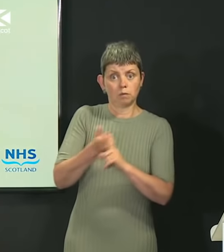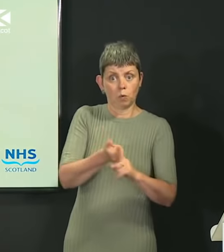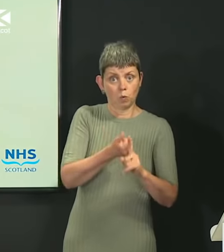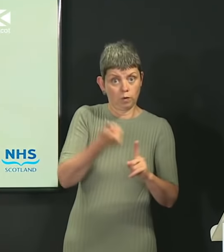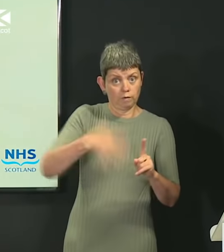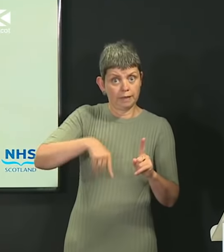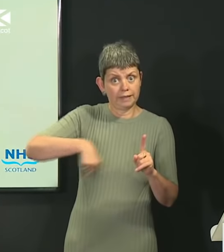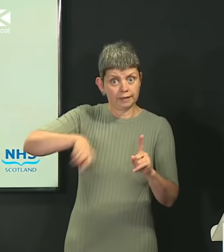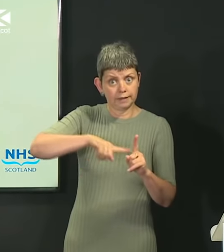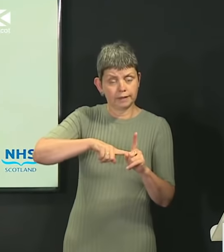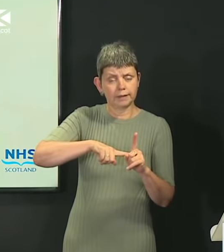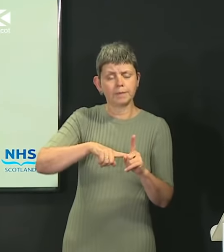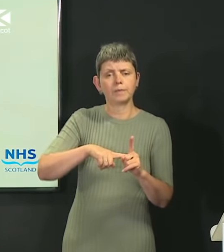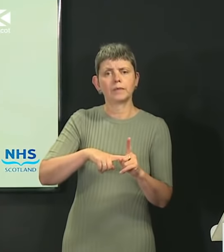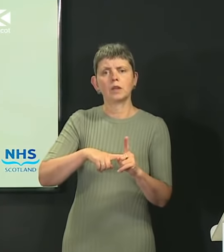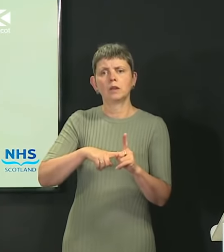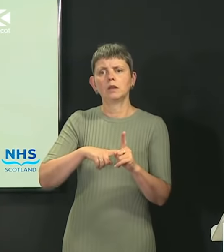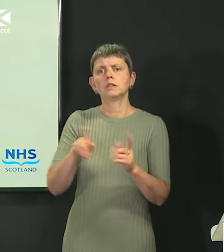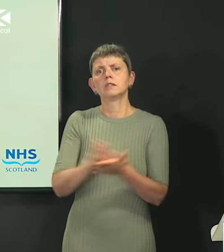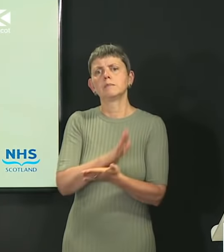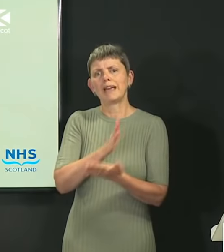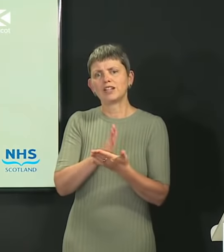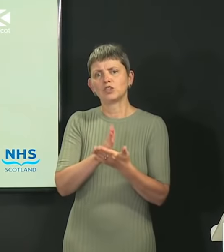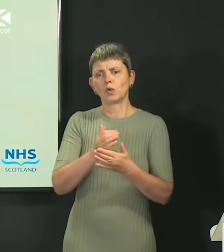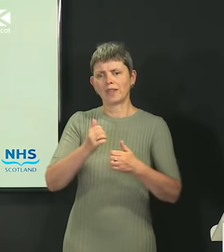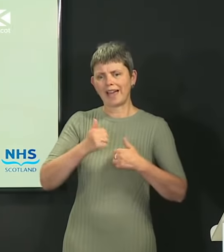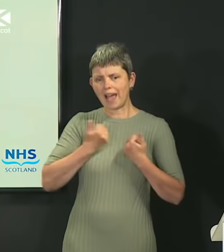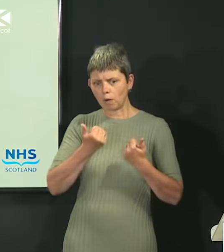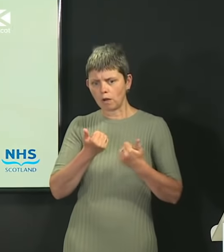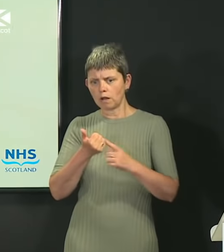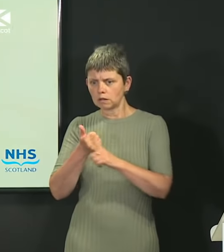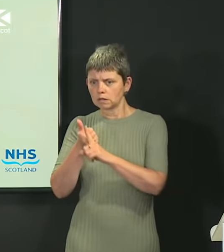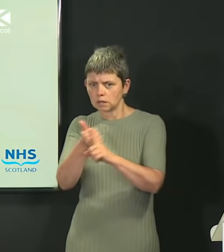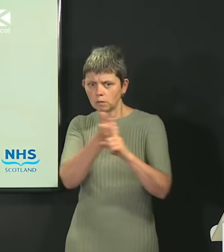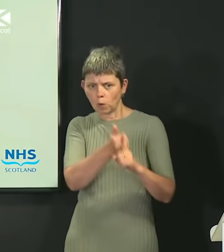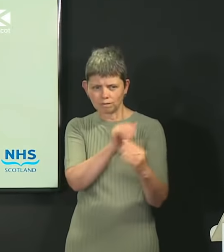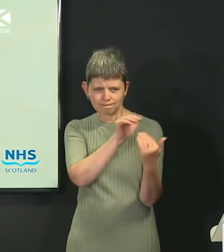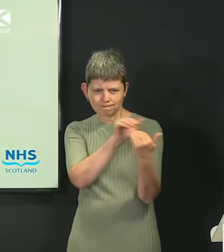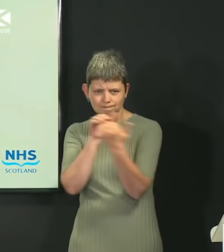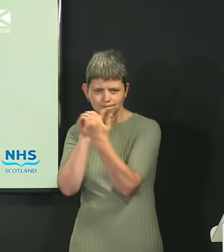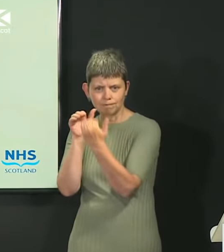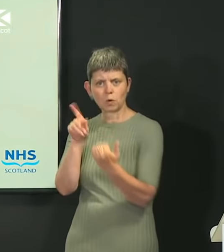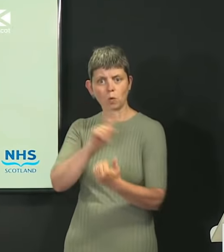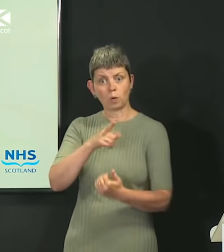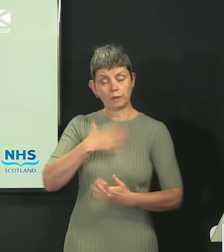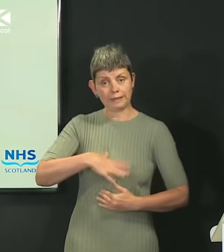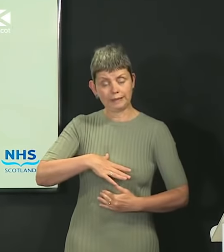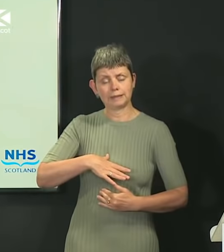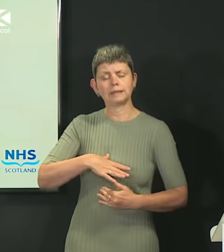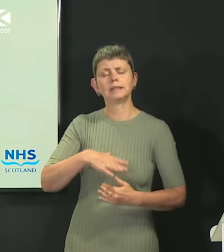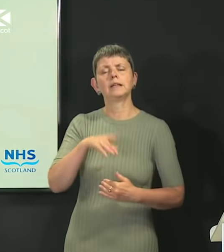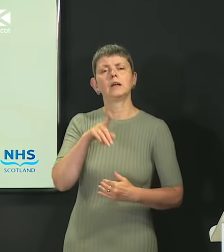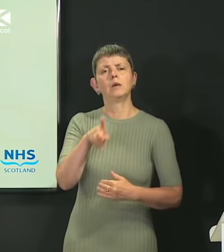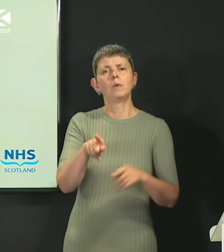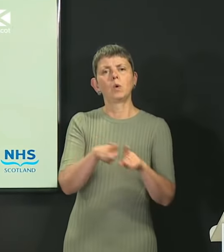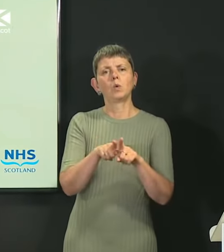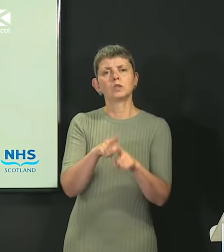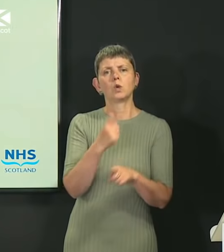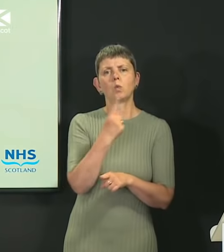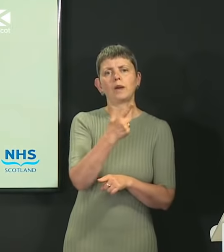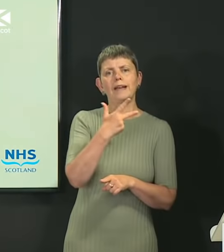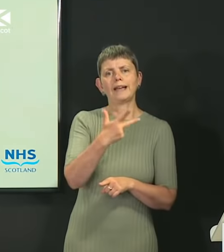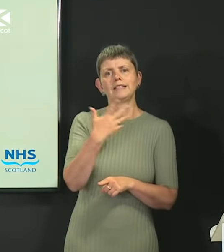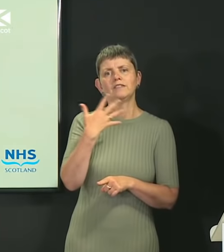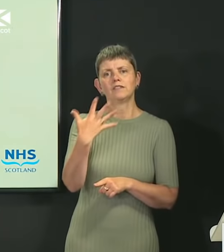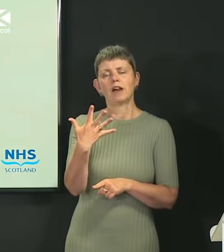provided a very tailored and bespoke approach to our support. And we published information, for example, about the £185